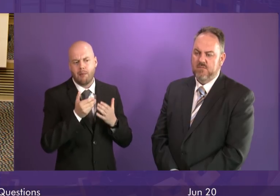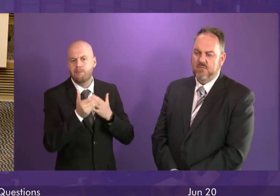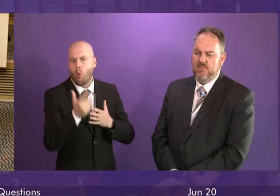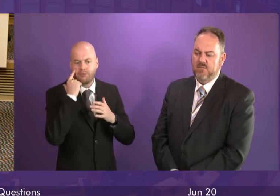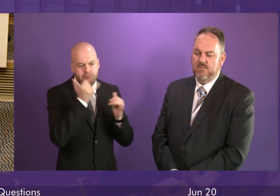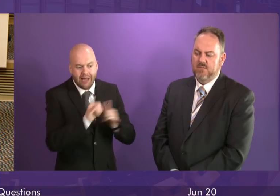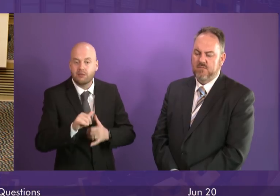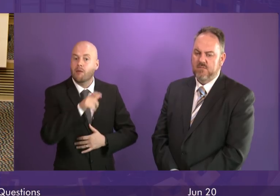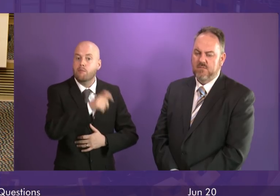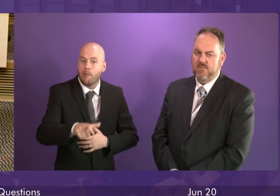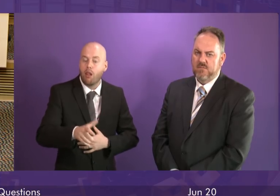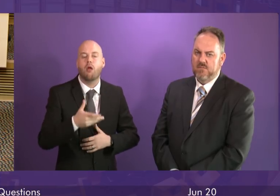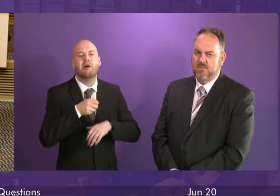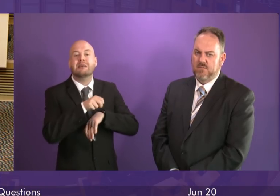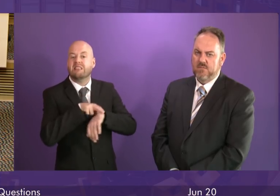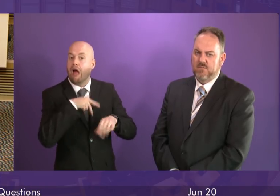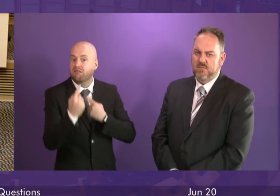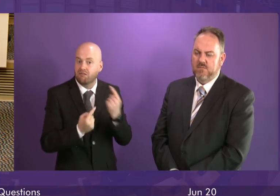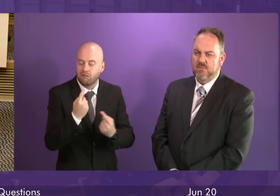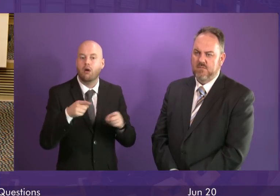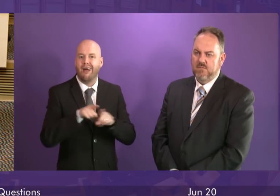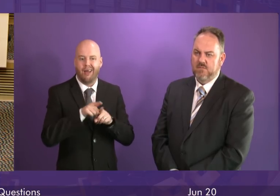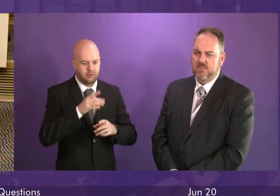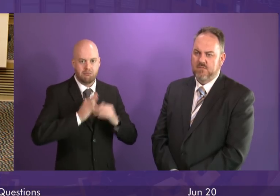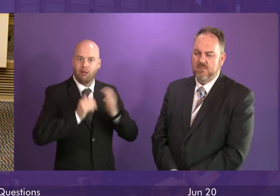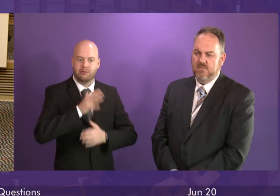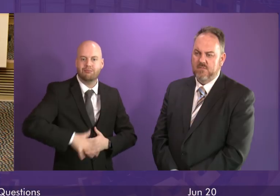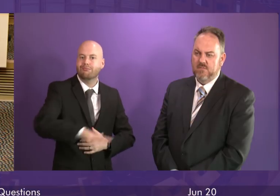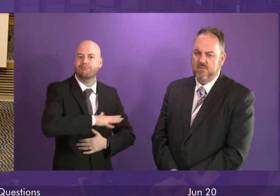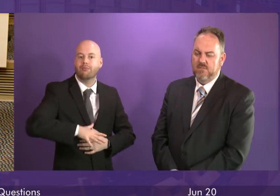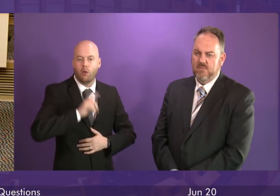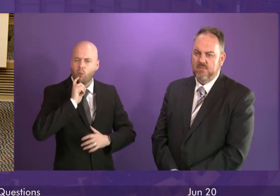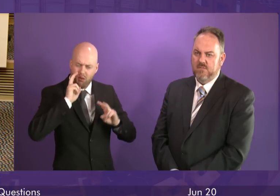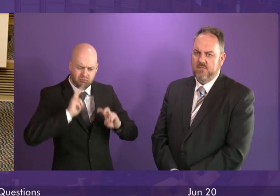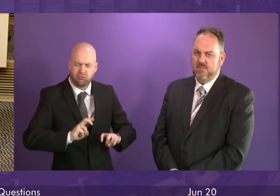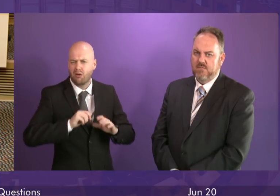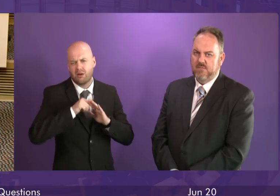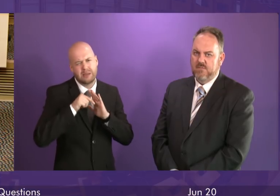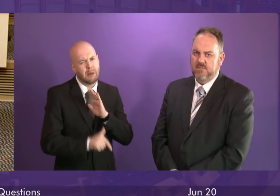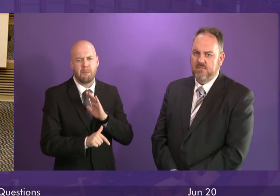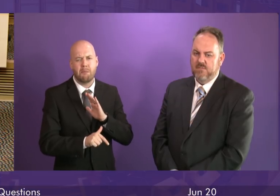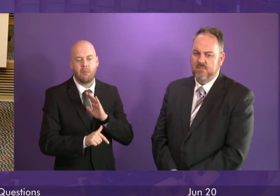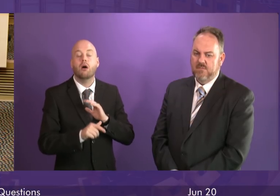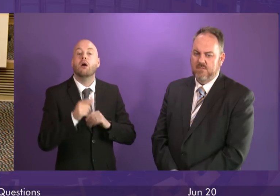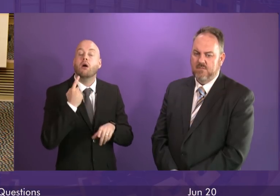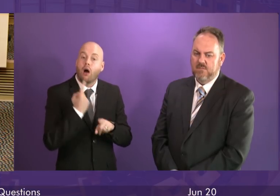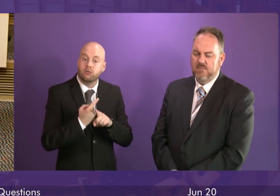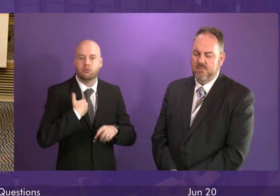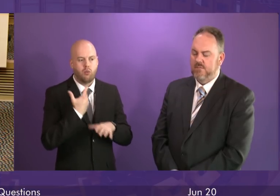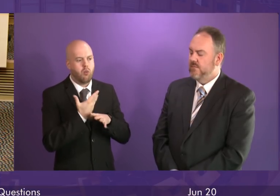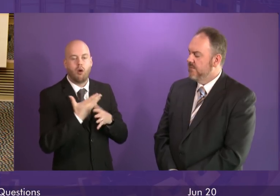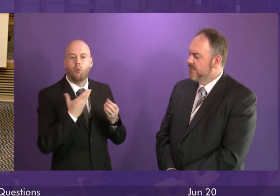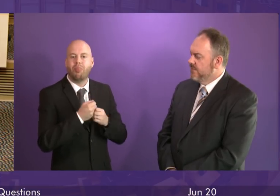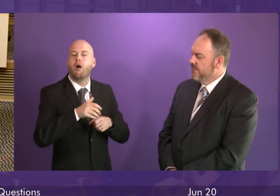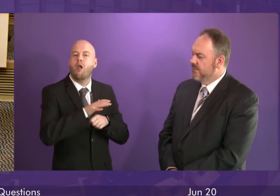site itself are required. We are liaising closely with the local council and with the health board and will continue to do so. The Deputy First